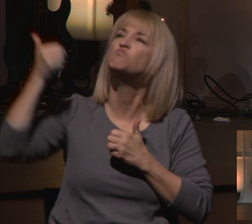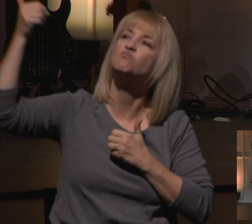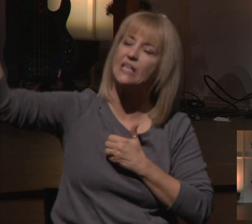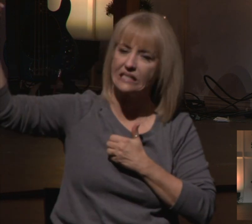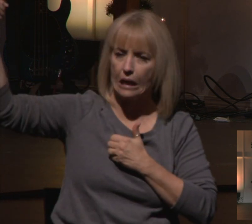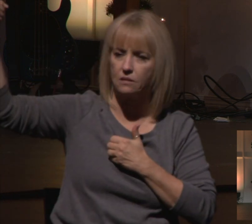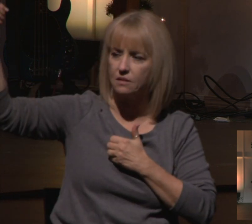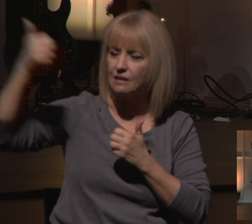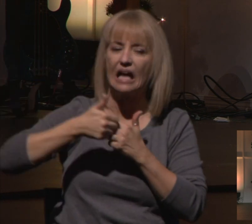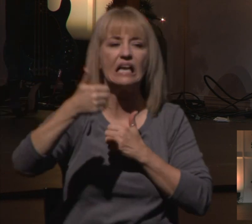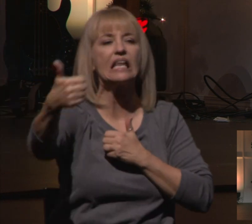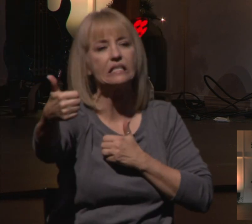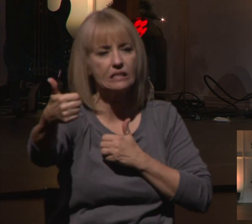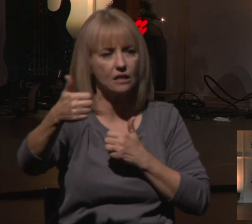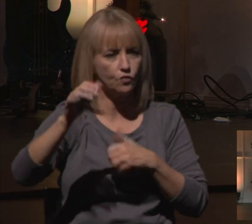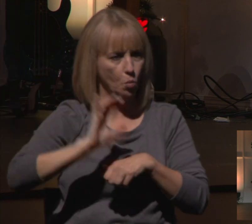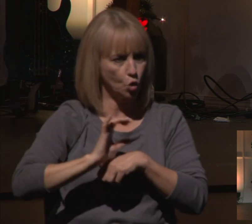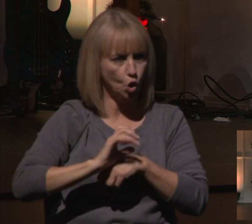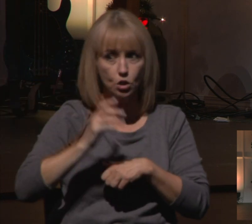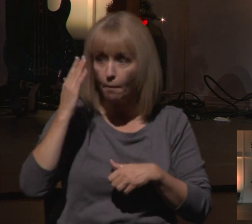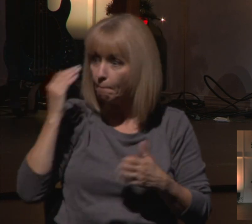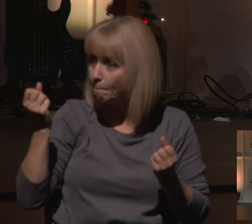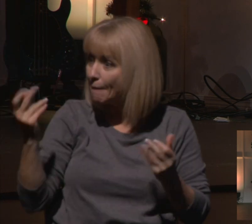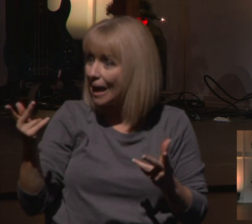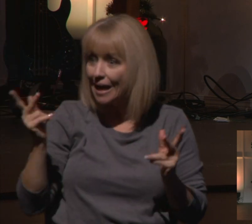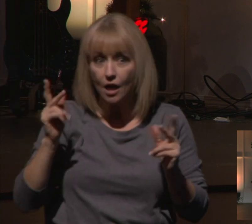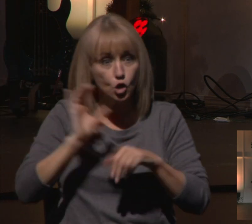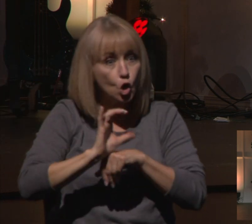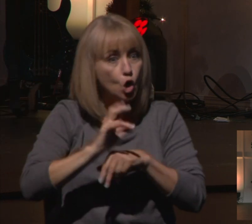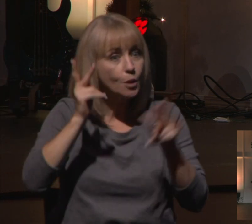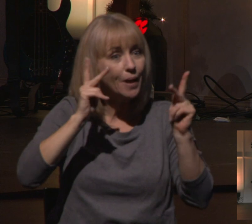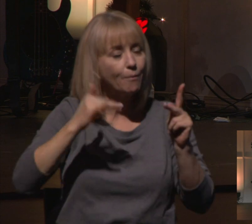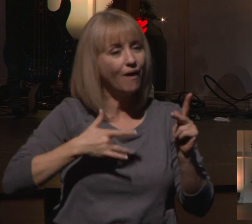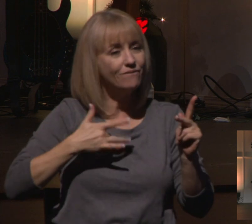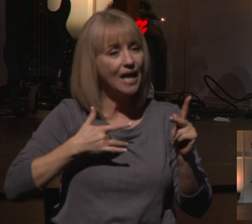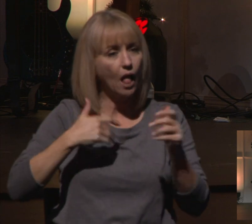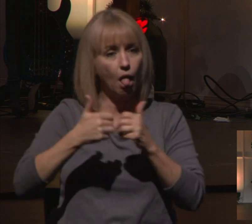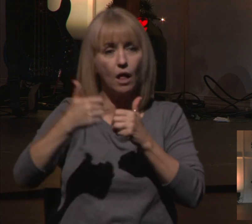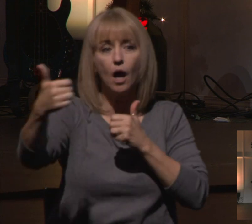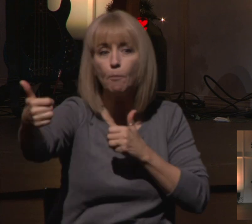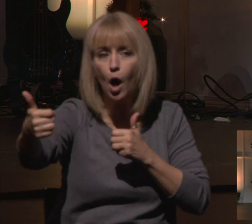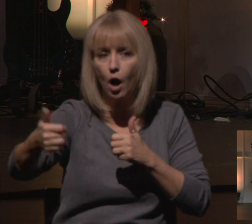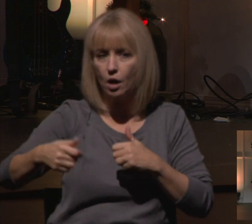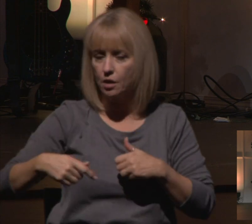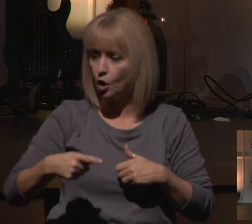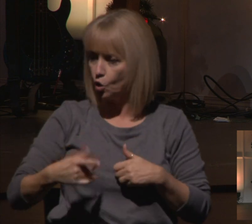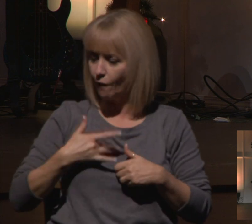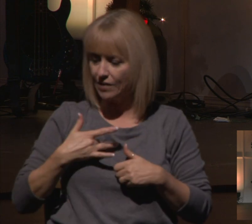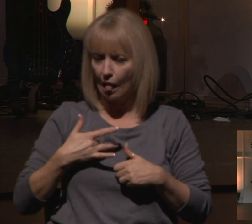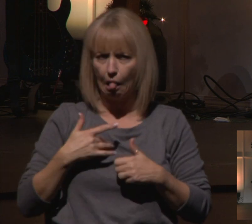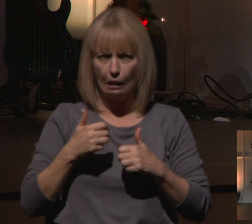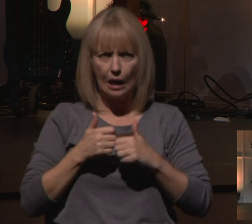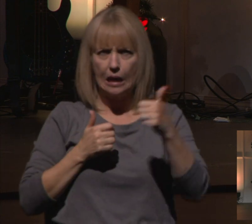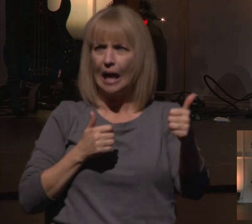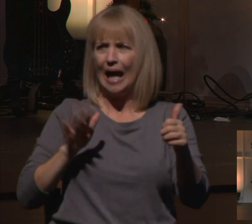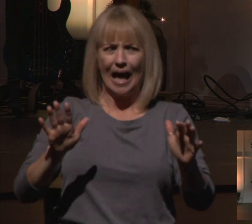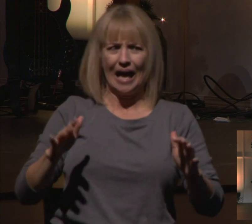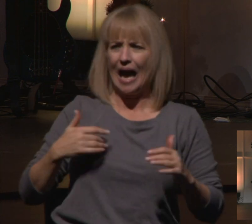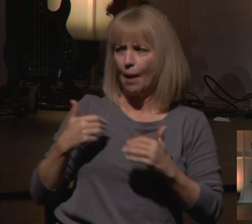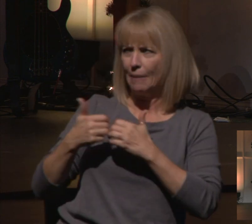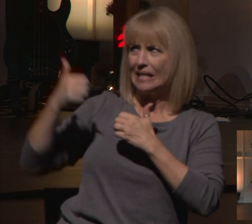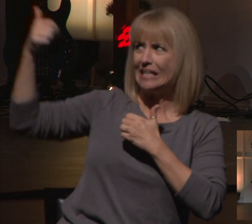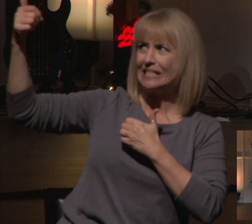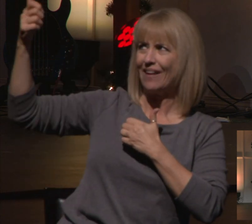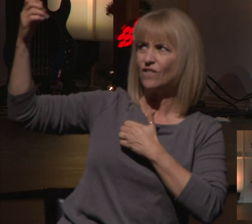see that the church is kind of distanced away from themselves, I kind of get the impression that the church is a little bit distancing itself from